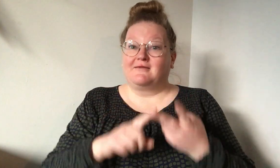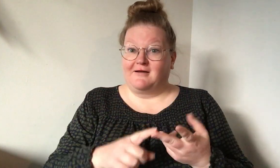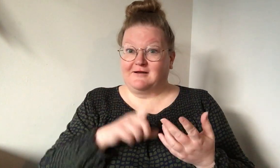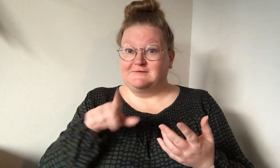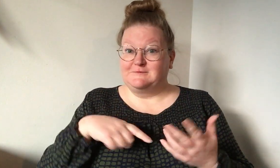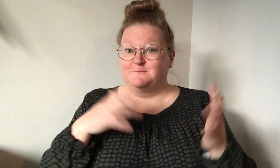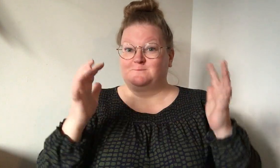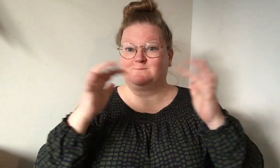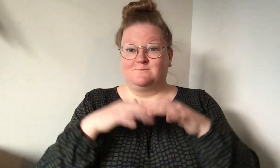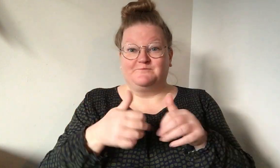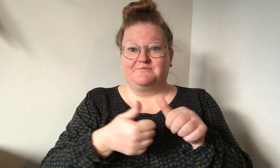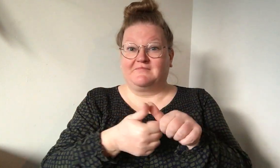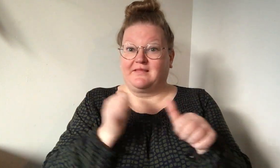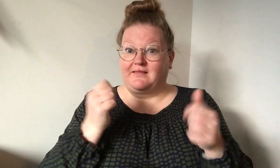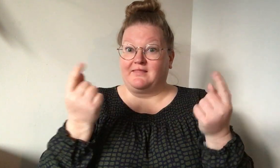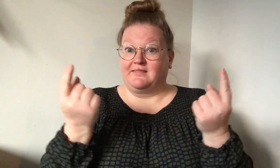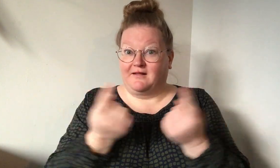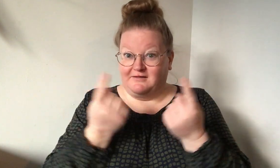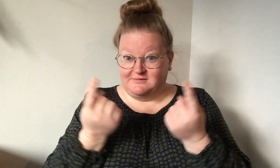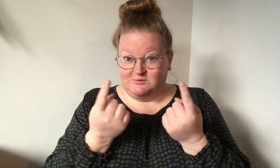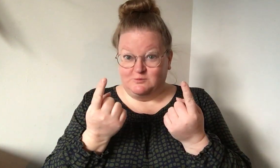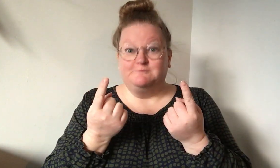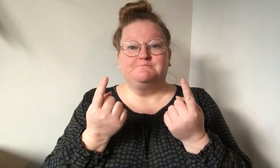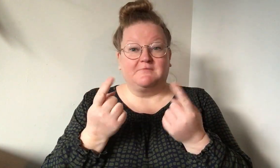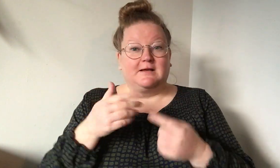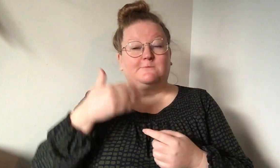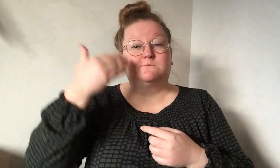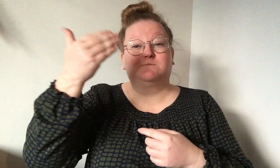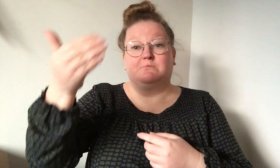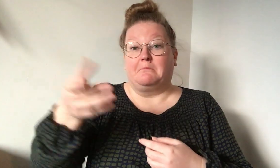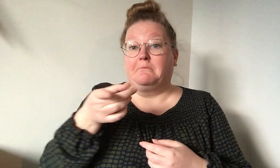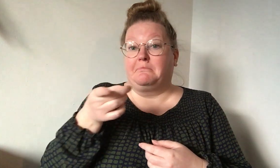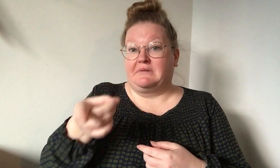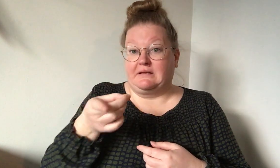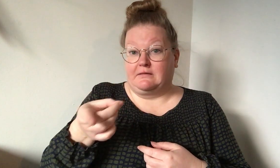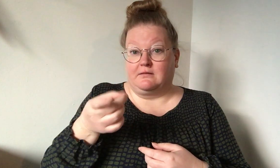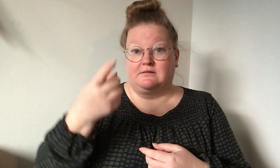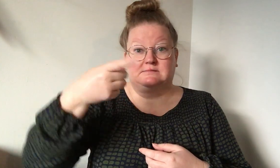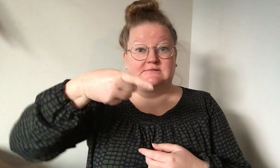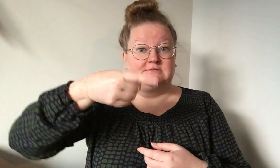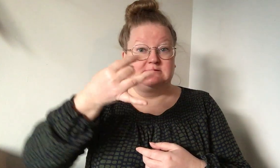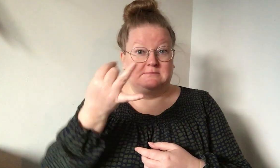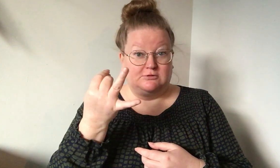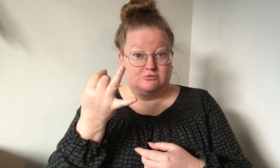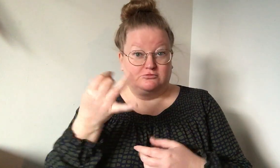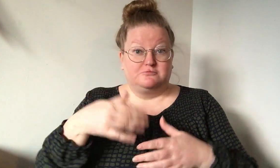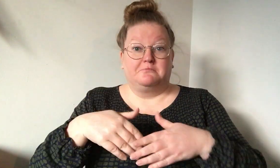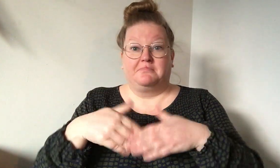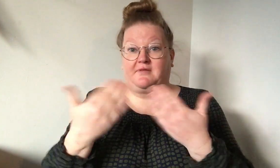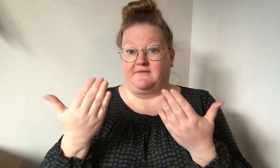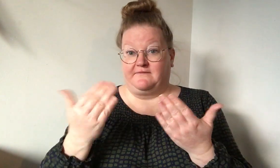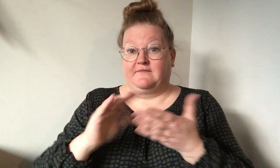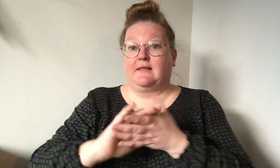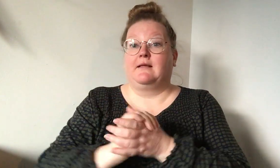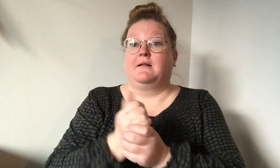I love you, baby Baby, it's quite alright I love you,